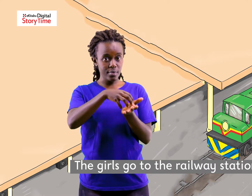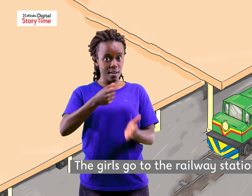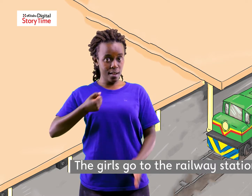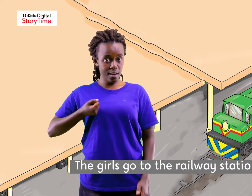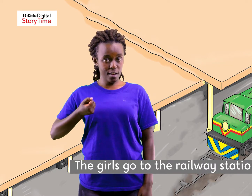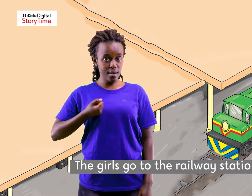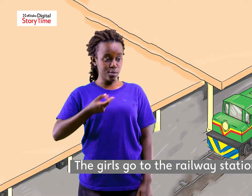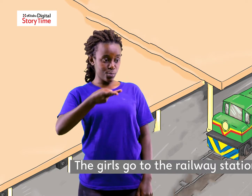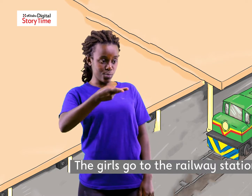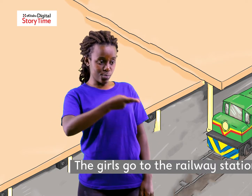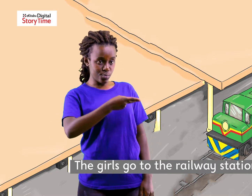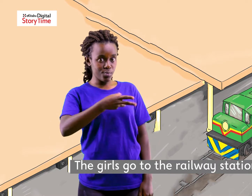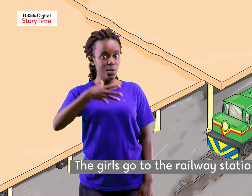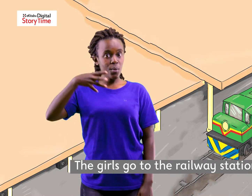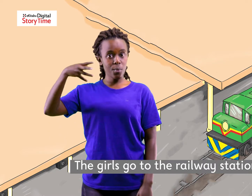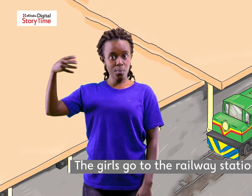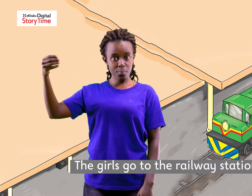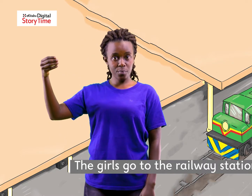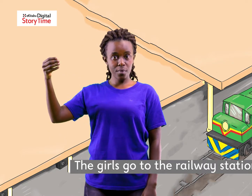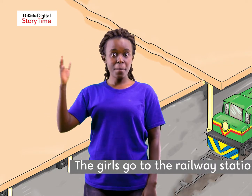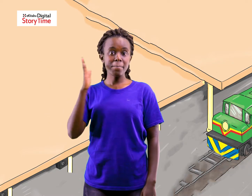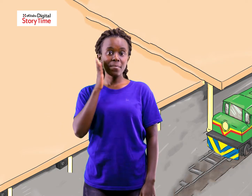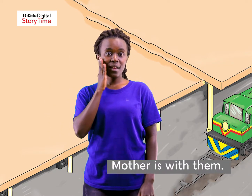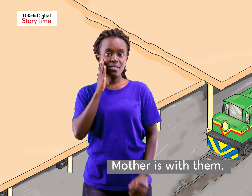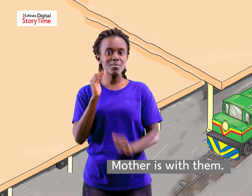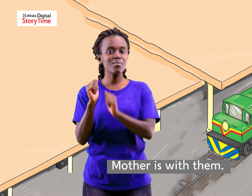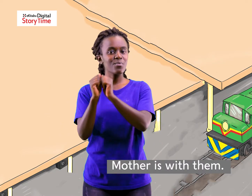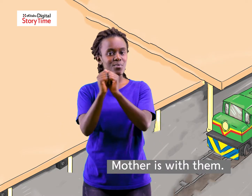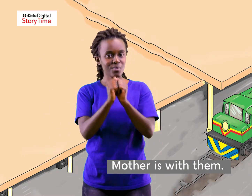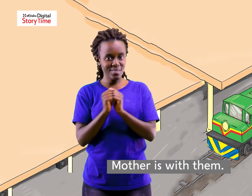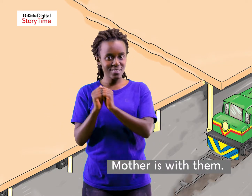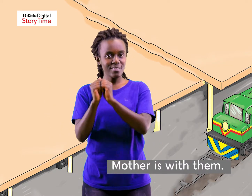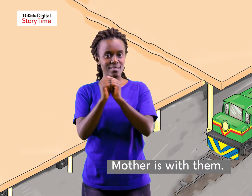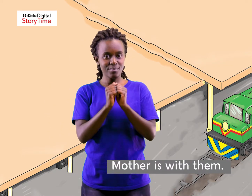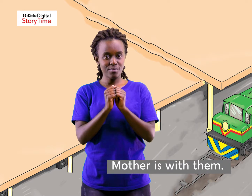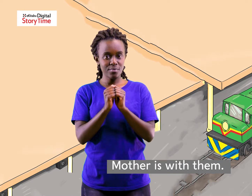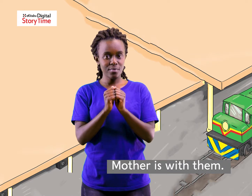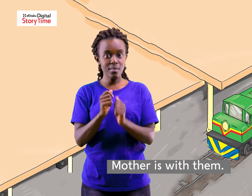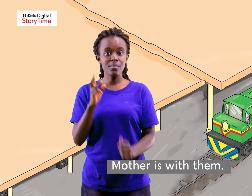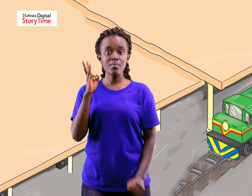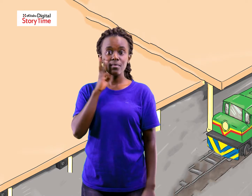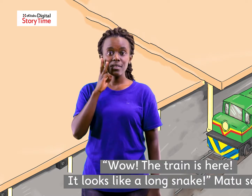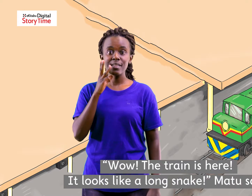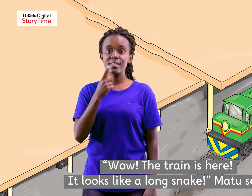The girls go to the railway station. Mother is with them.